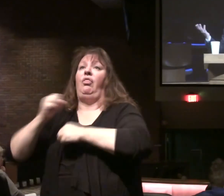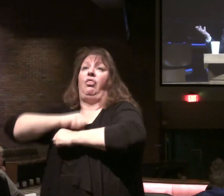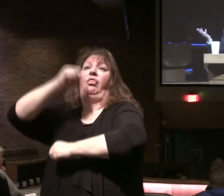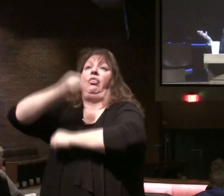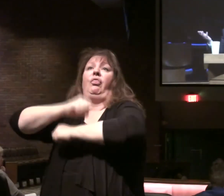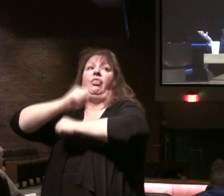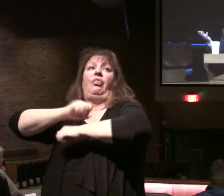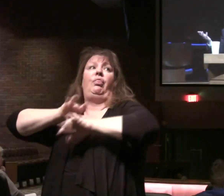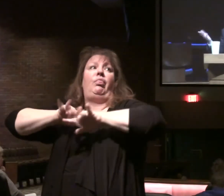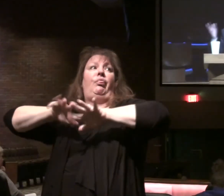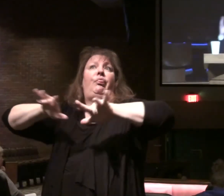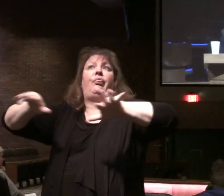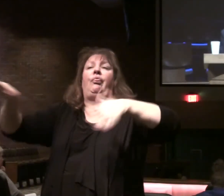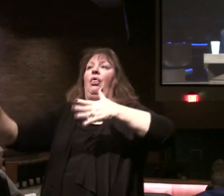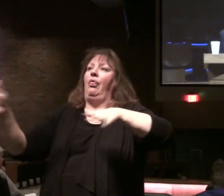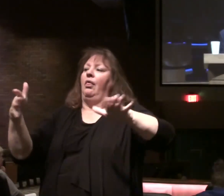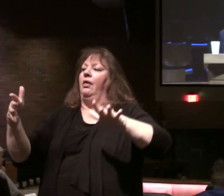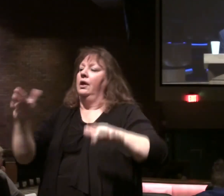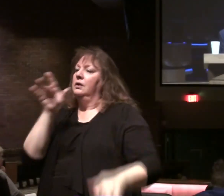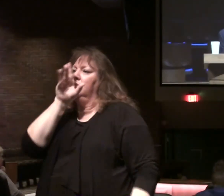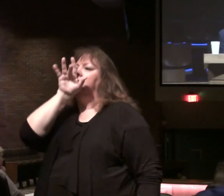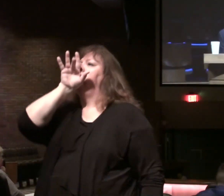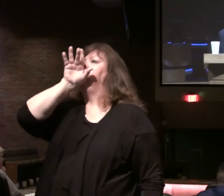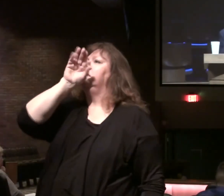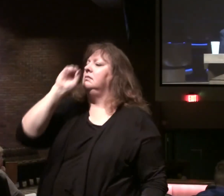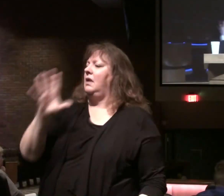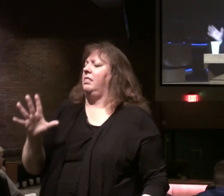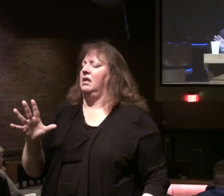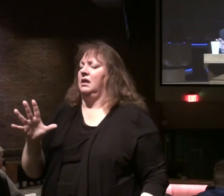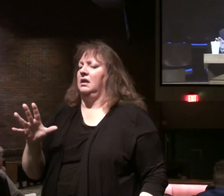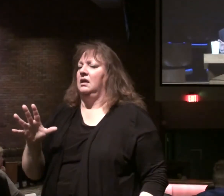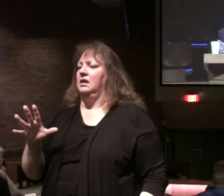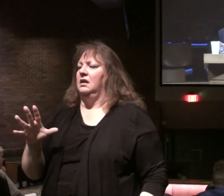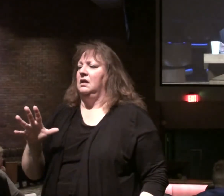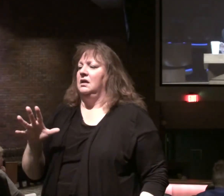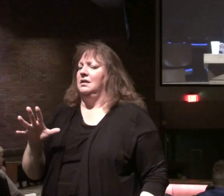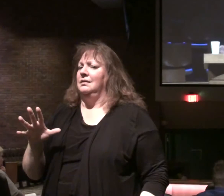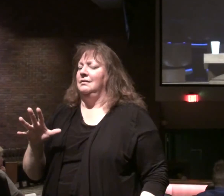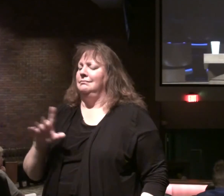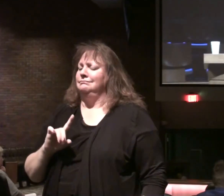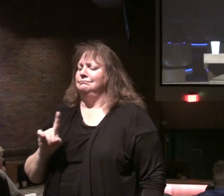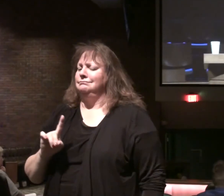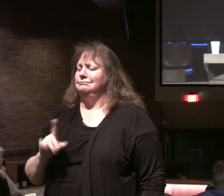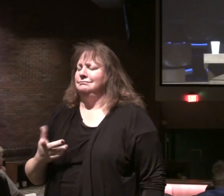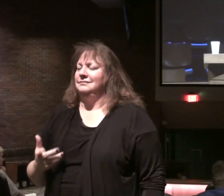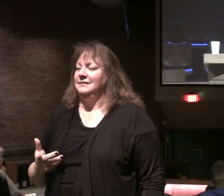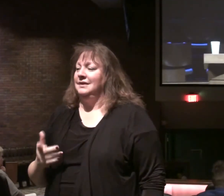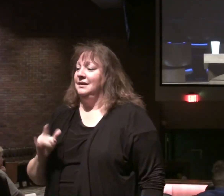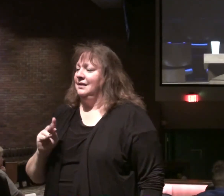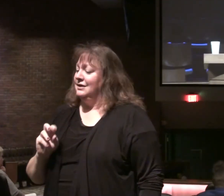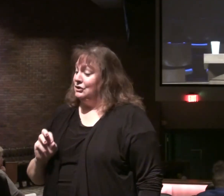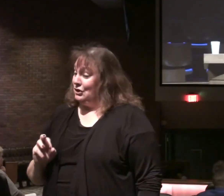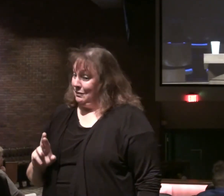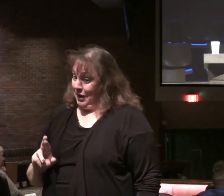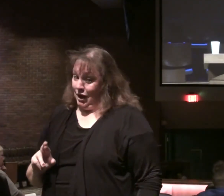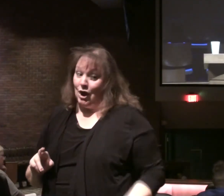They're wind. Blow hearts. What they say is not true. Well Jeremiah. Your words are